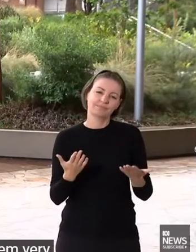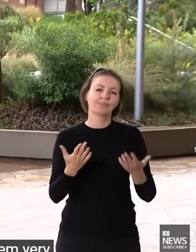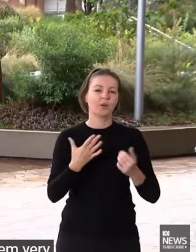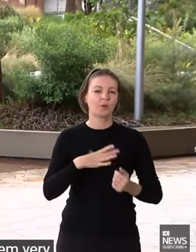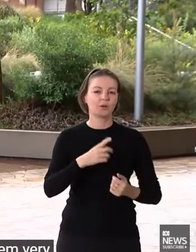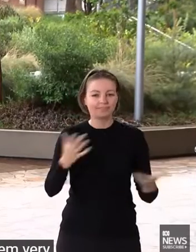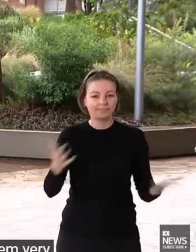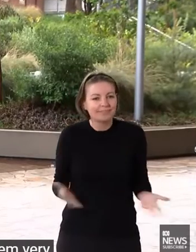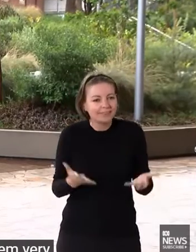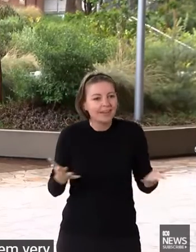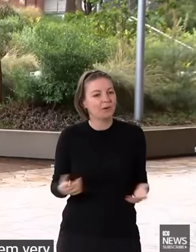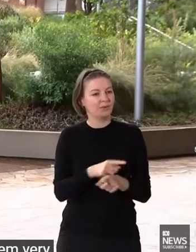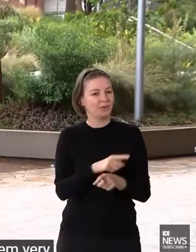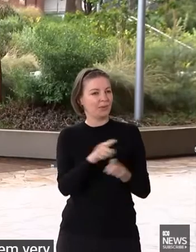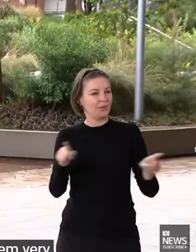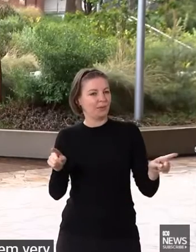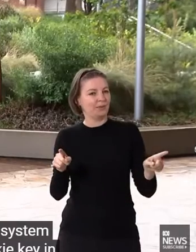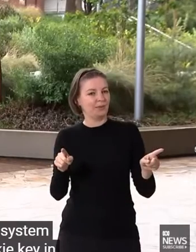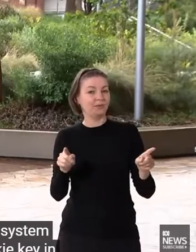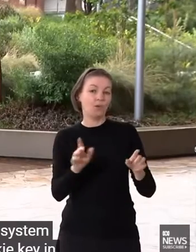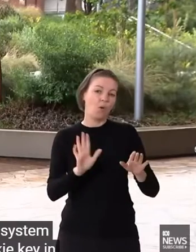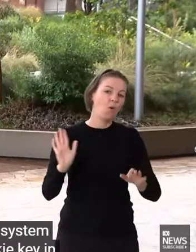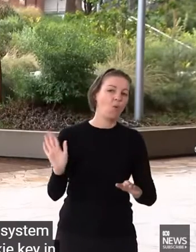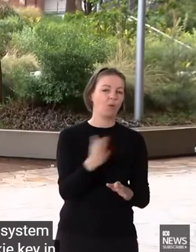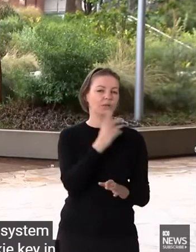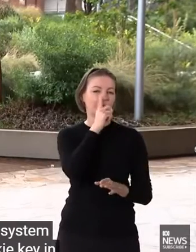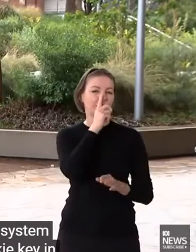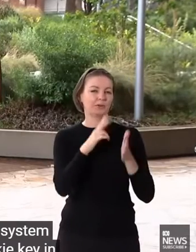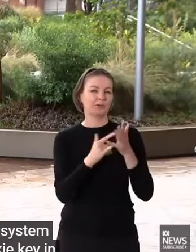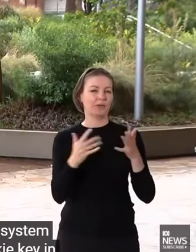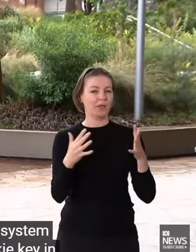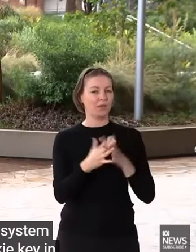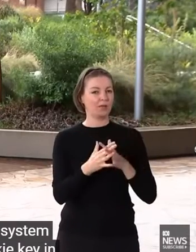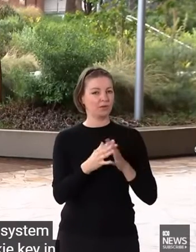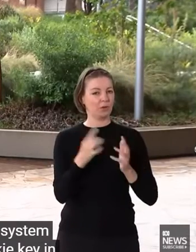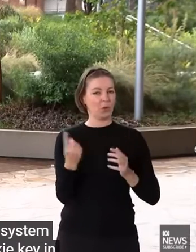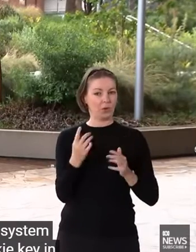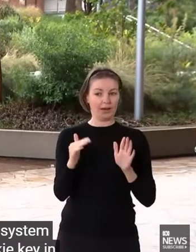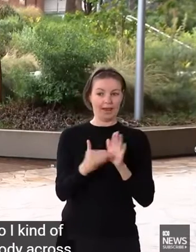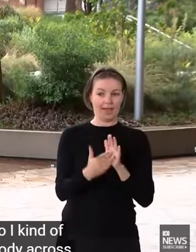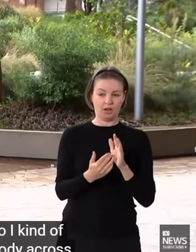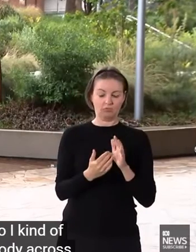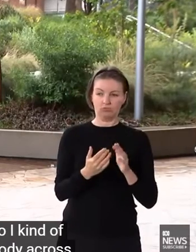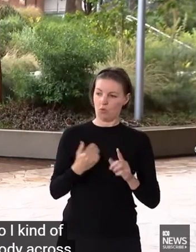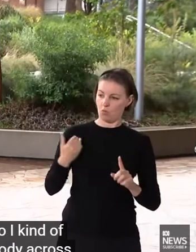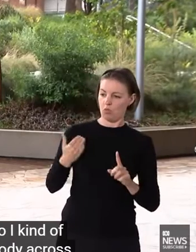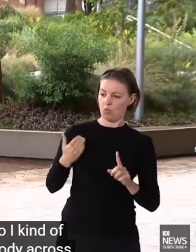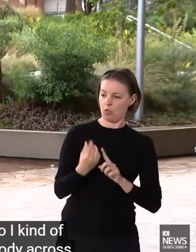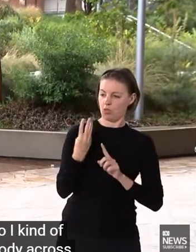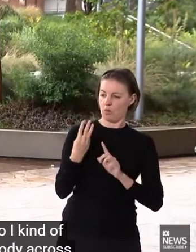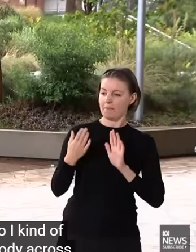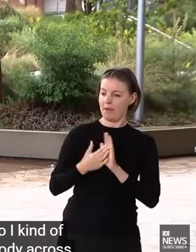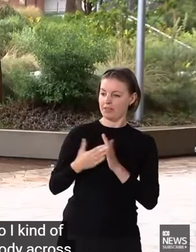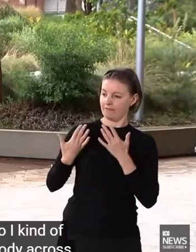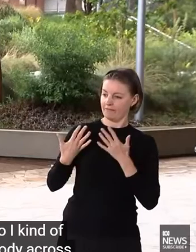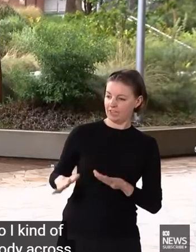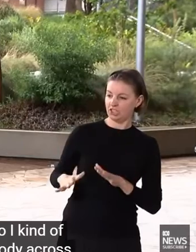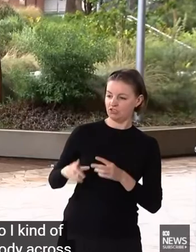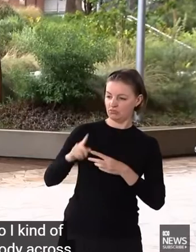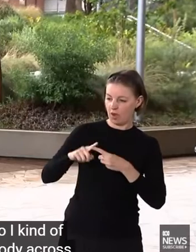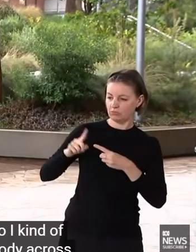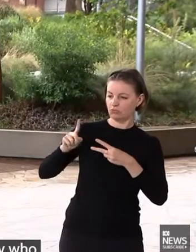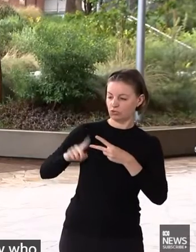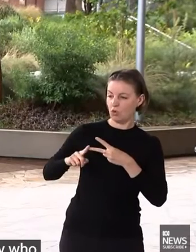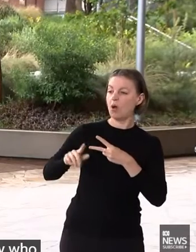can I encourage everybody across our state today who's eligible now from three months since your second dose vaccination, to